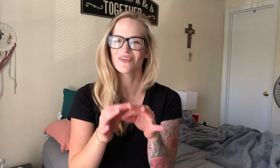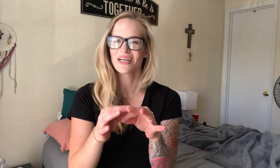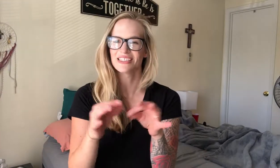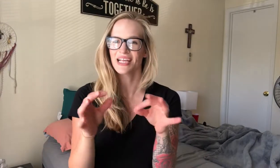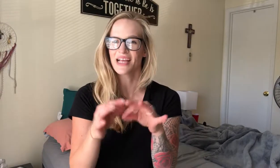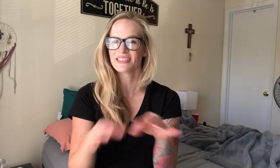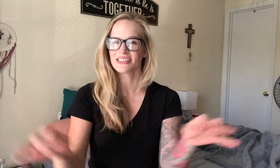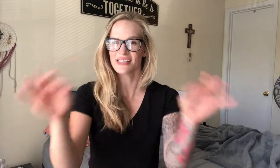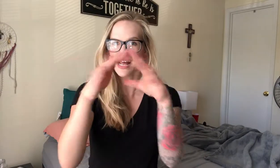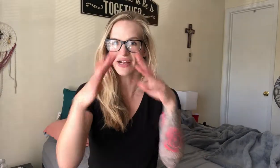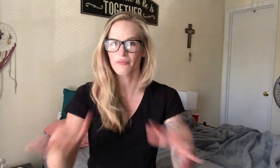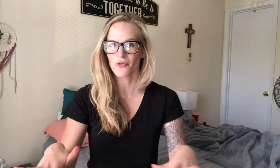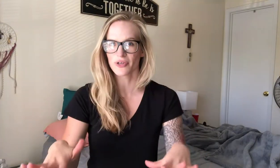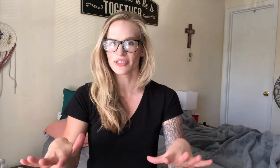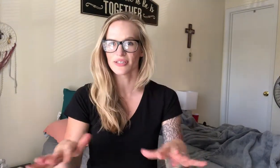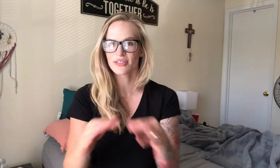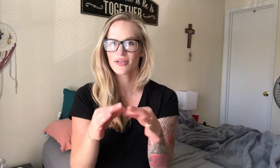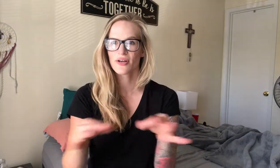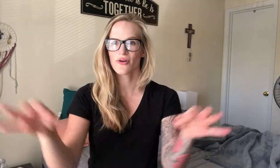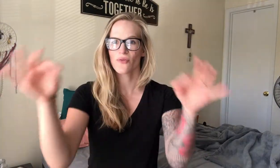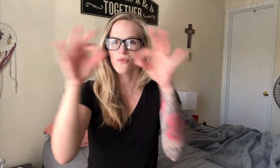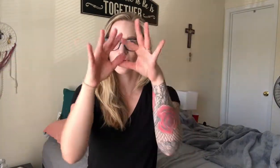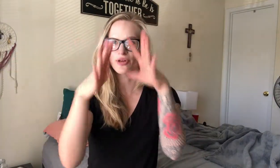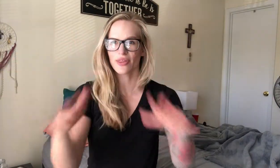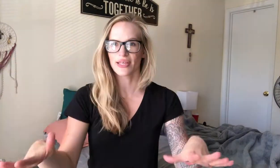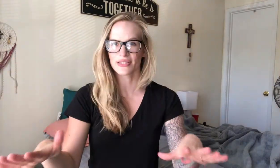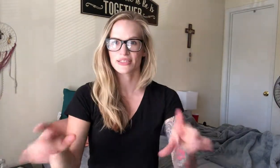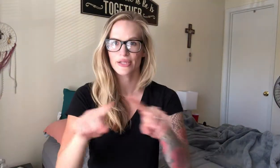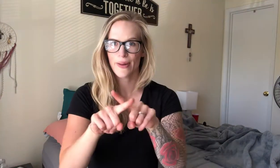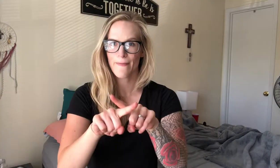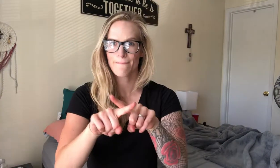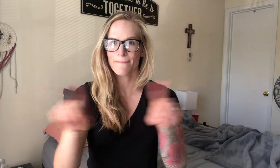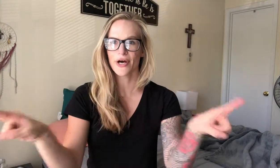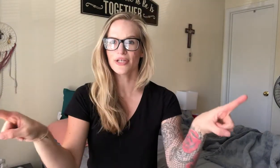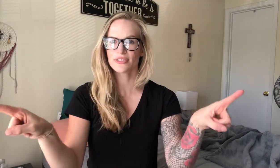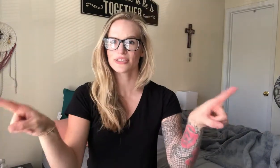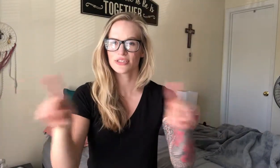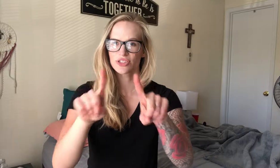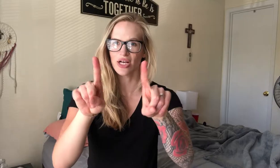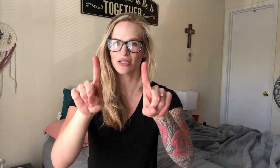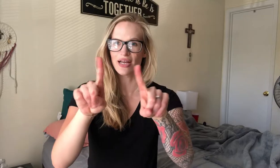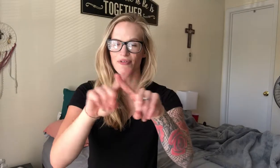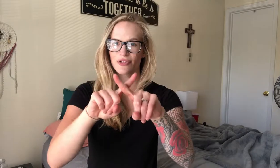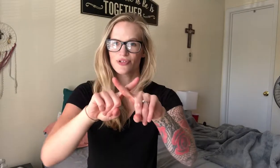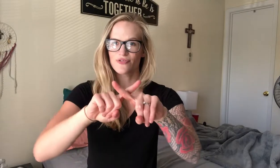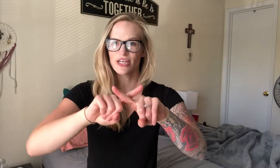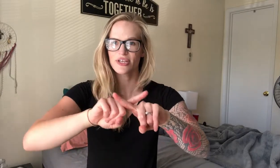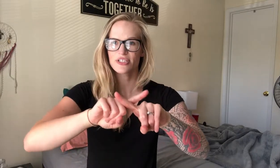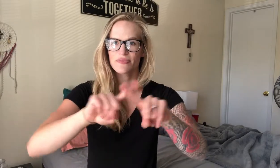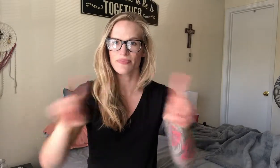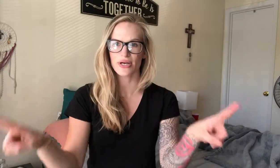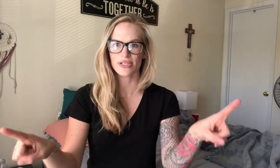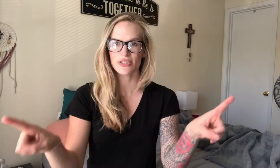So I signed not important, worthless, but draw a line with your two fingers, but